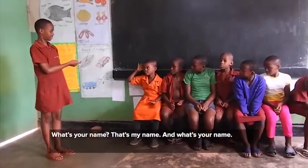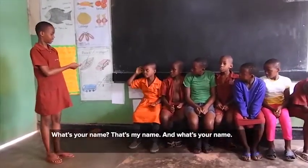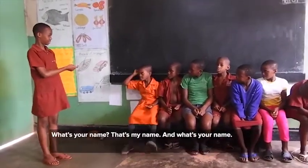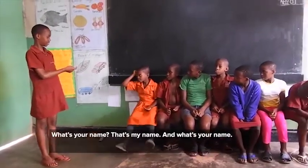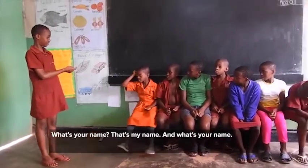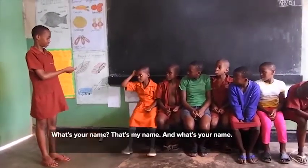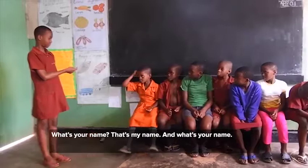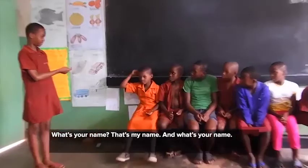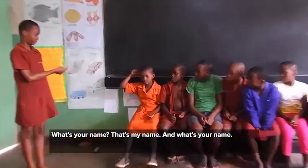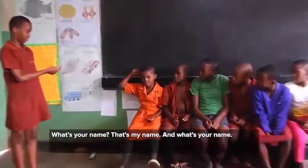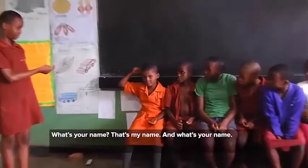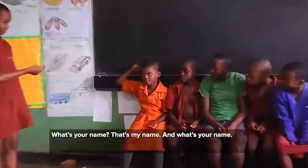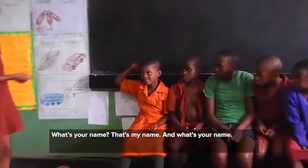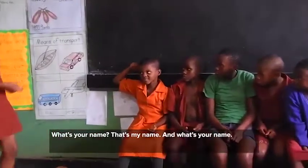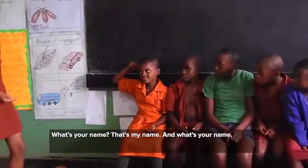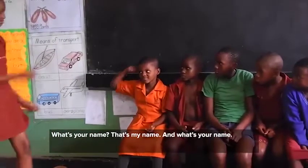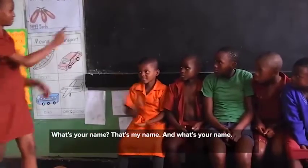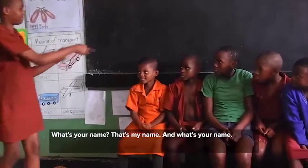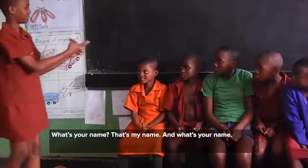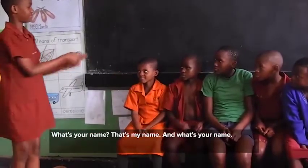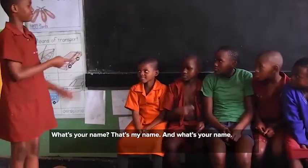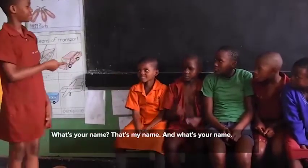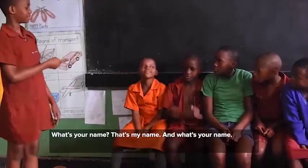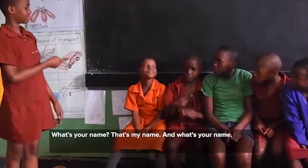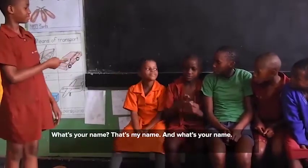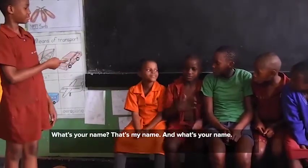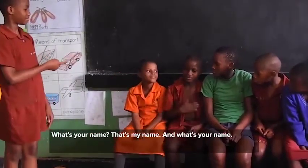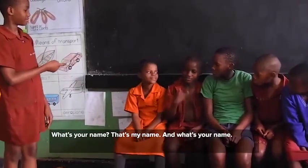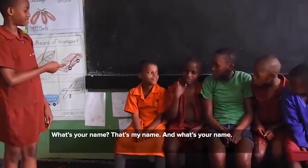What's your name? That's my name. And what's your name?